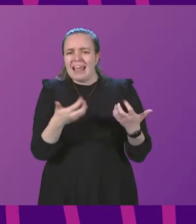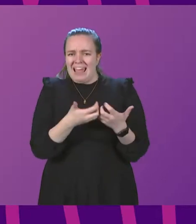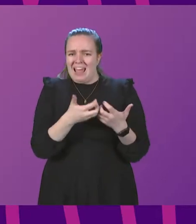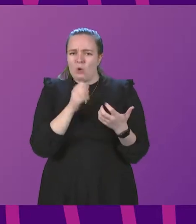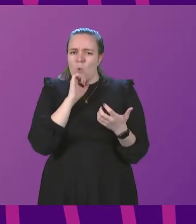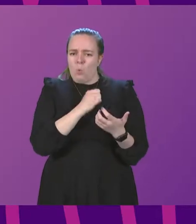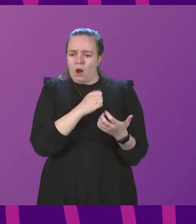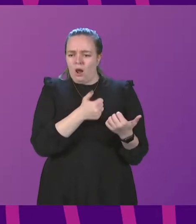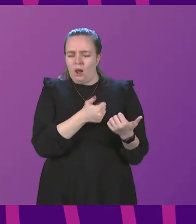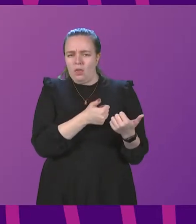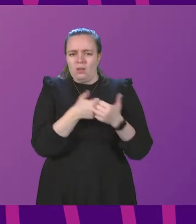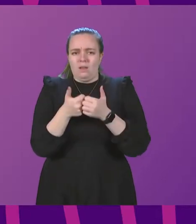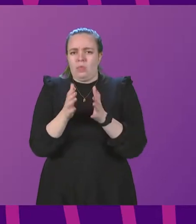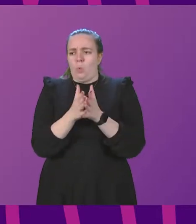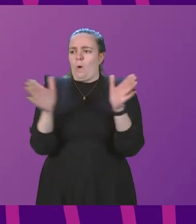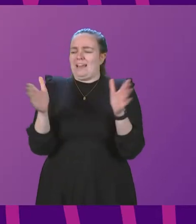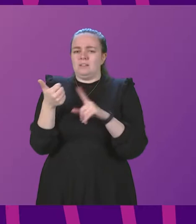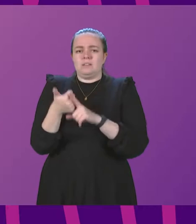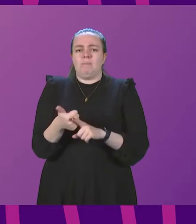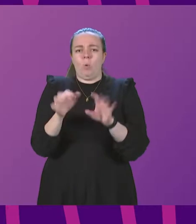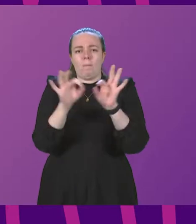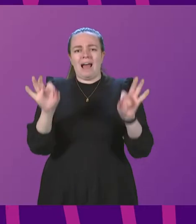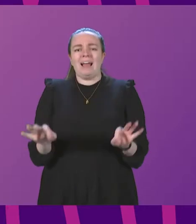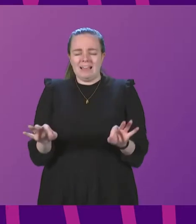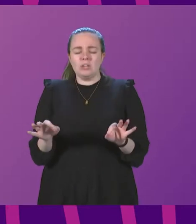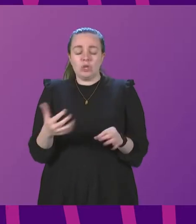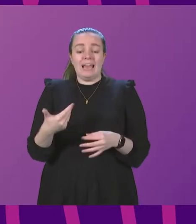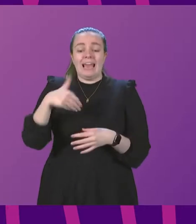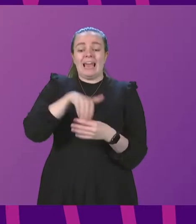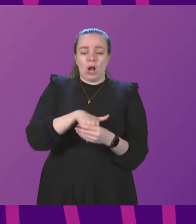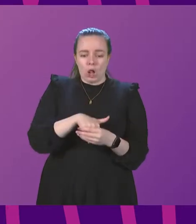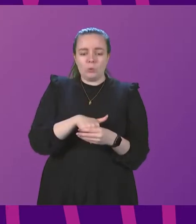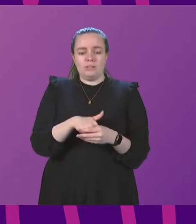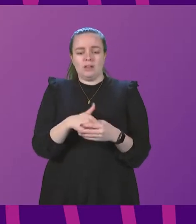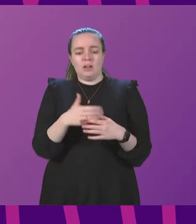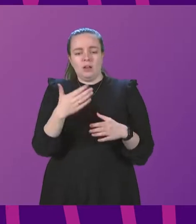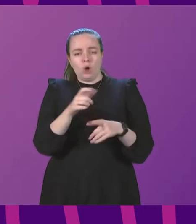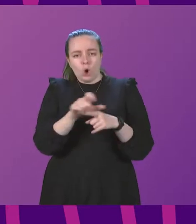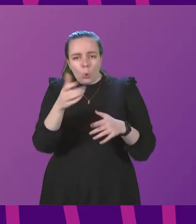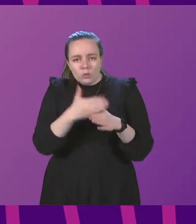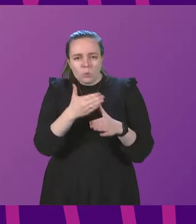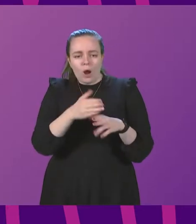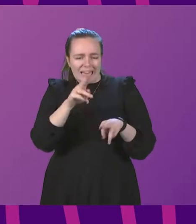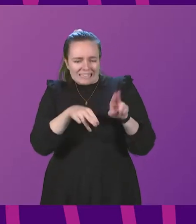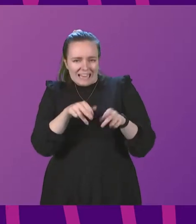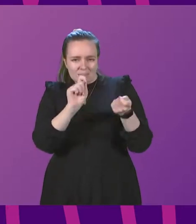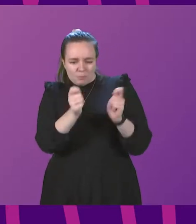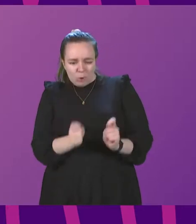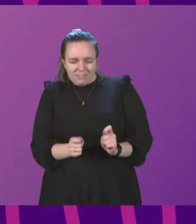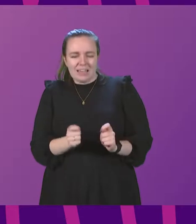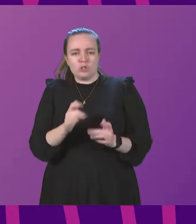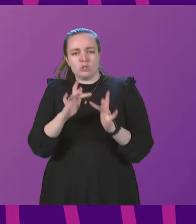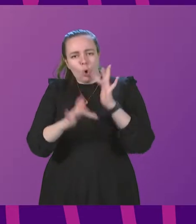complement the wider support package that has been put in place, including coursework assessment modifications and online